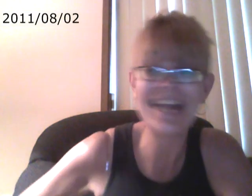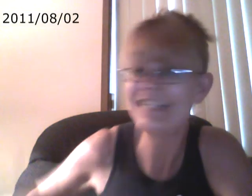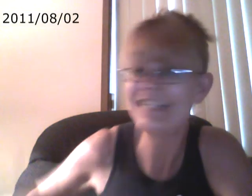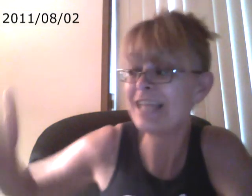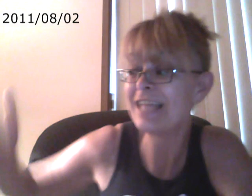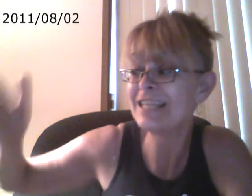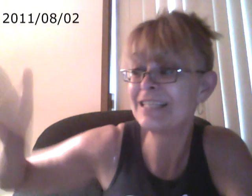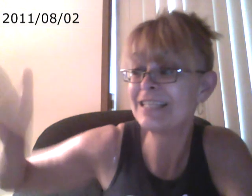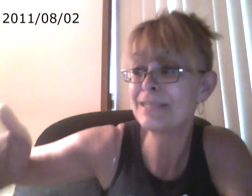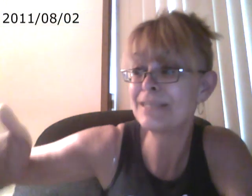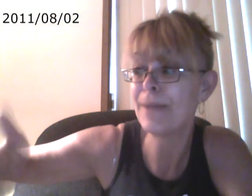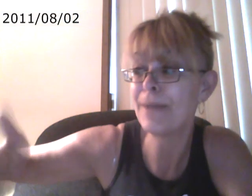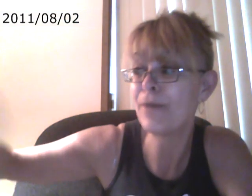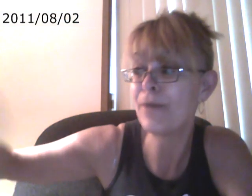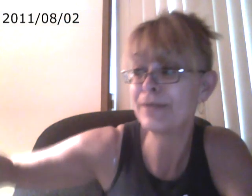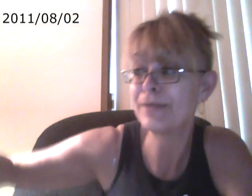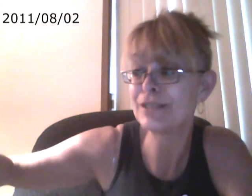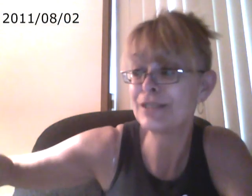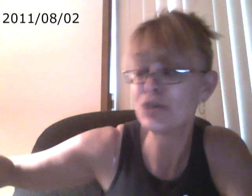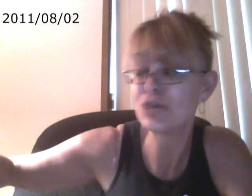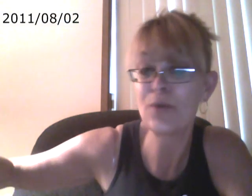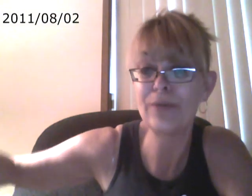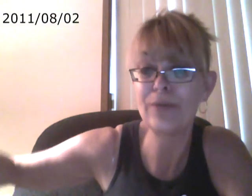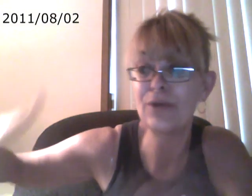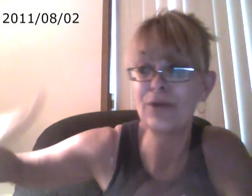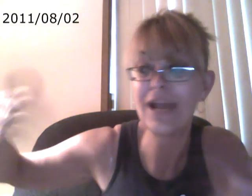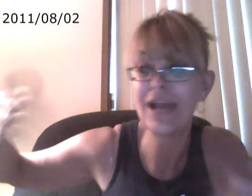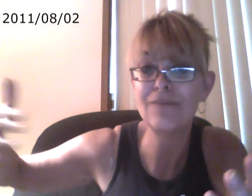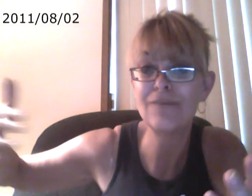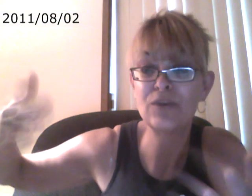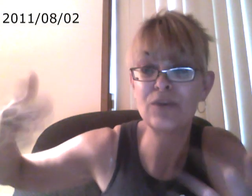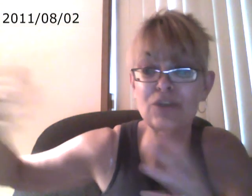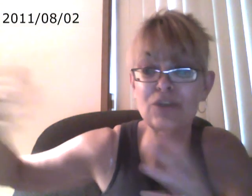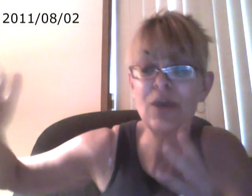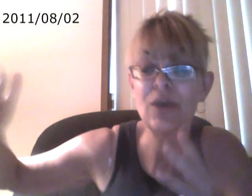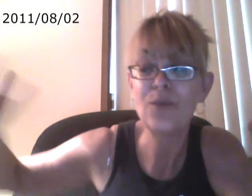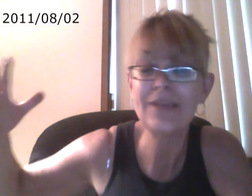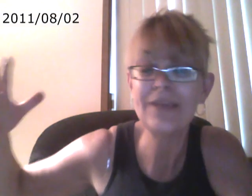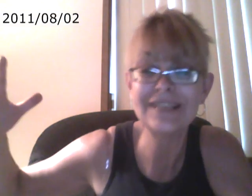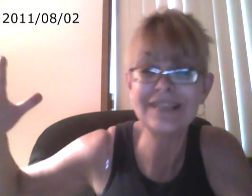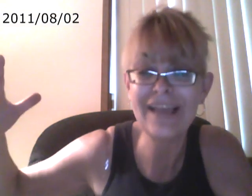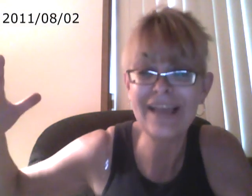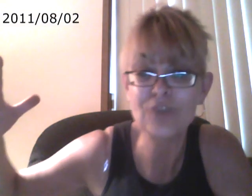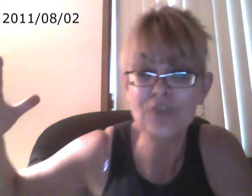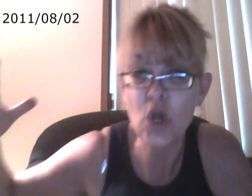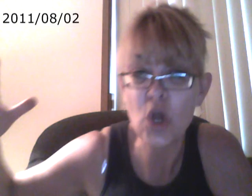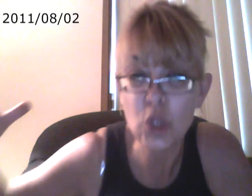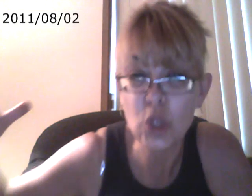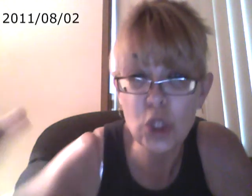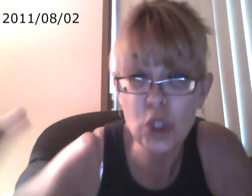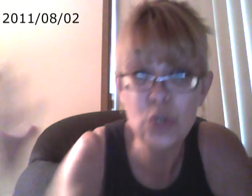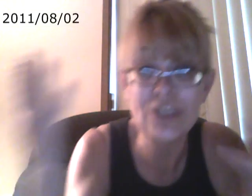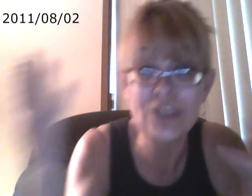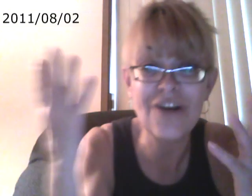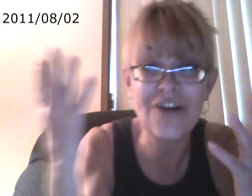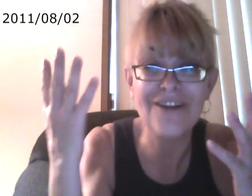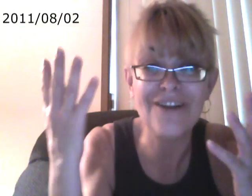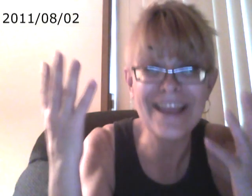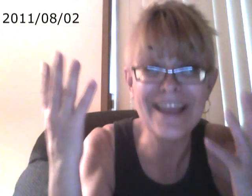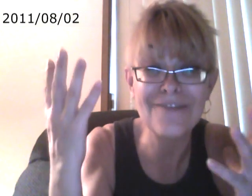that says, this is my property. This is your property, or I have more than you. We basically have to lose it all, every